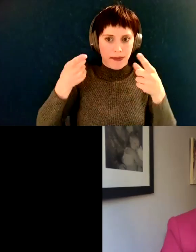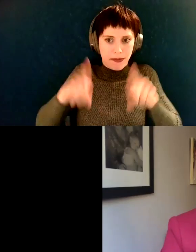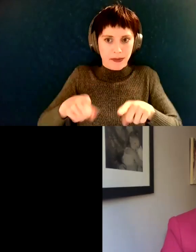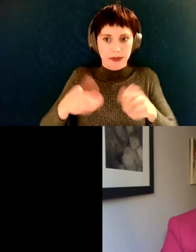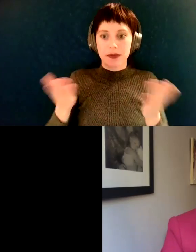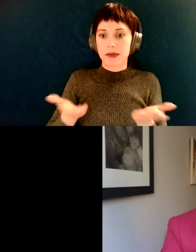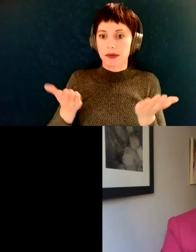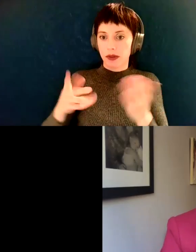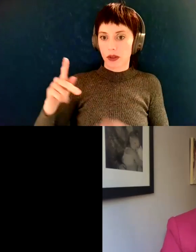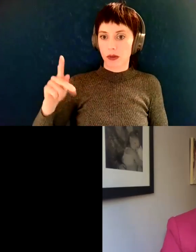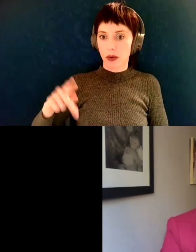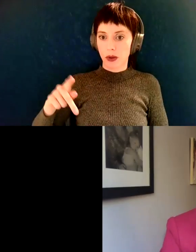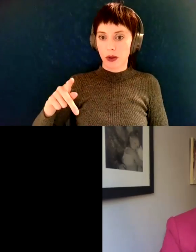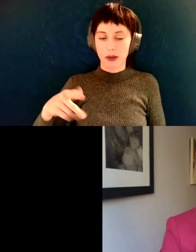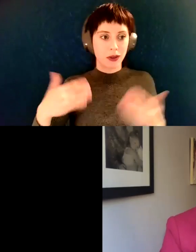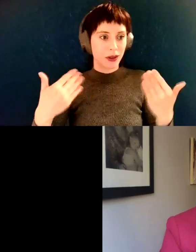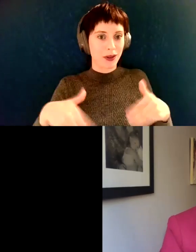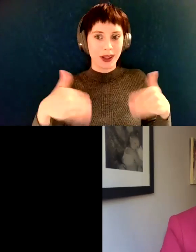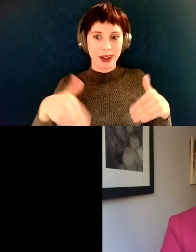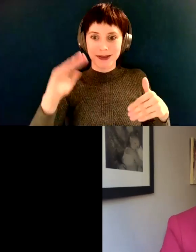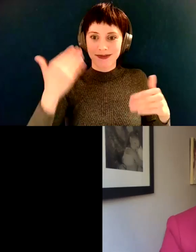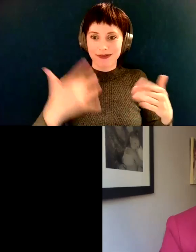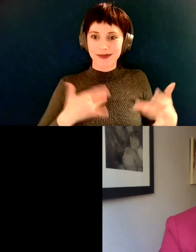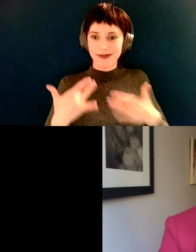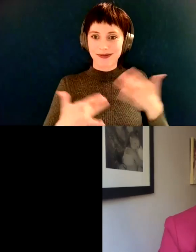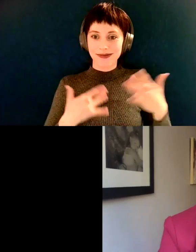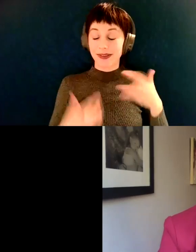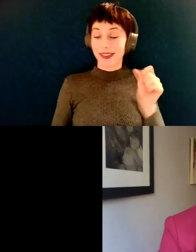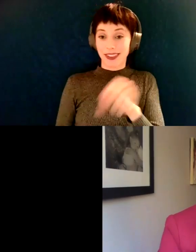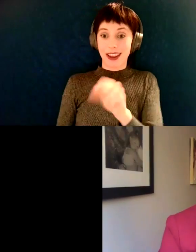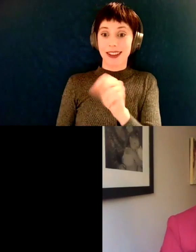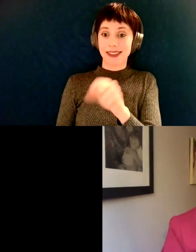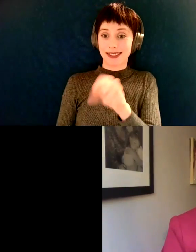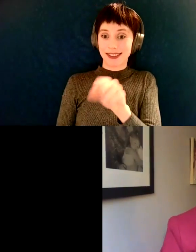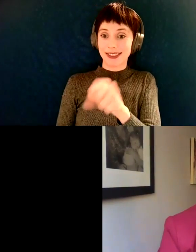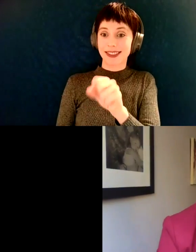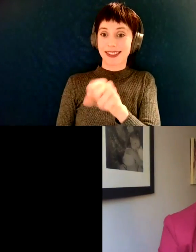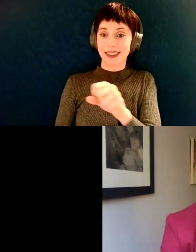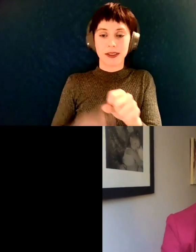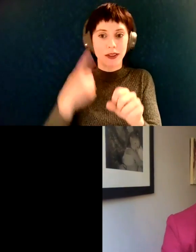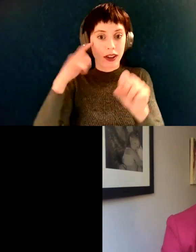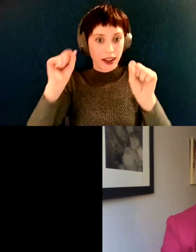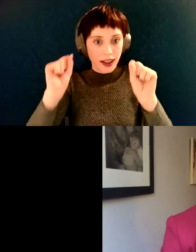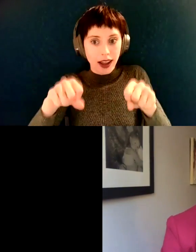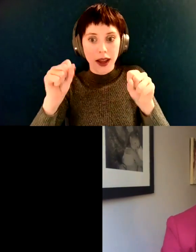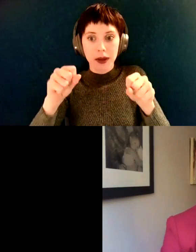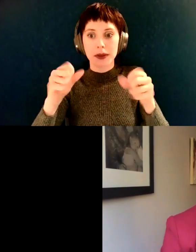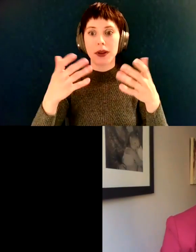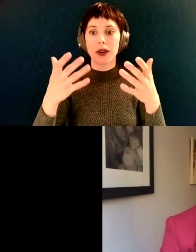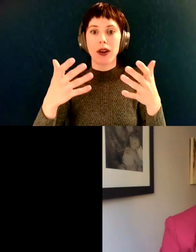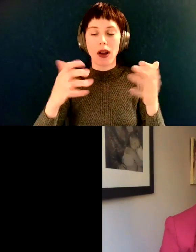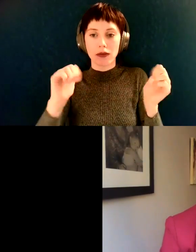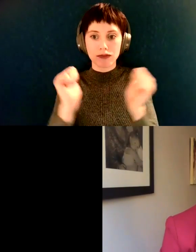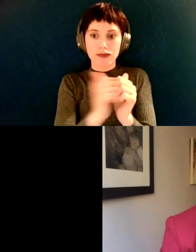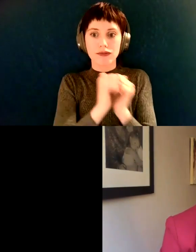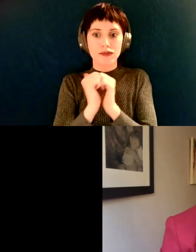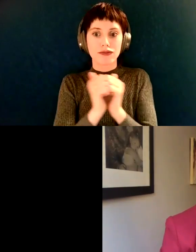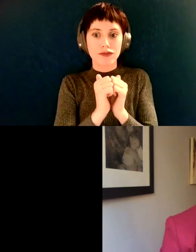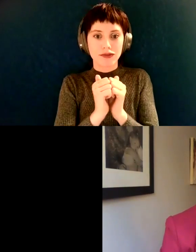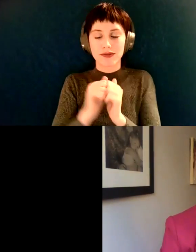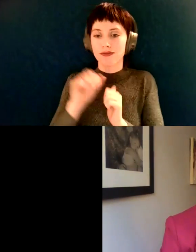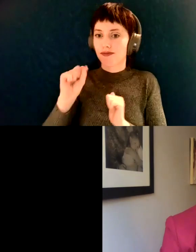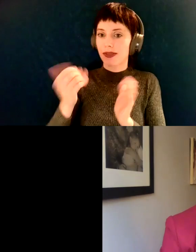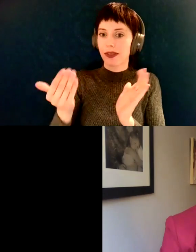I think it sounds exciting, you know, that to be able to do that. It is. And, um, again, Layla Hale, um,